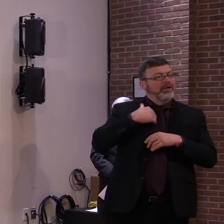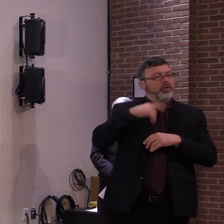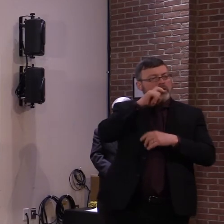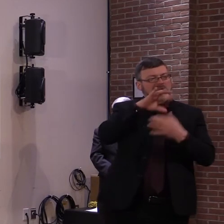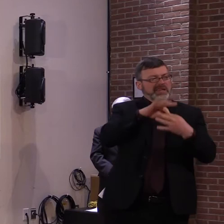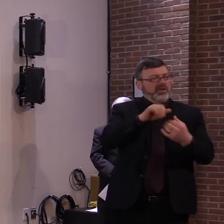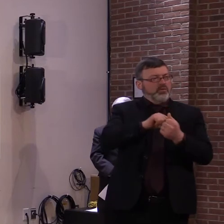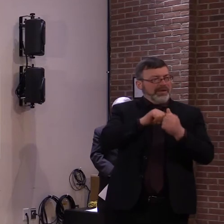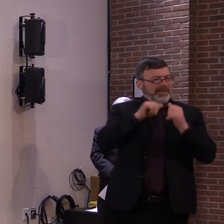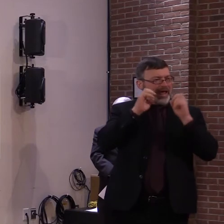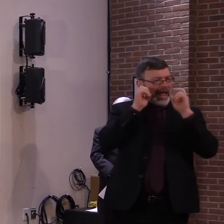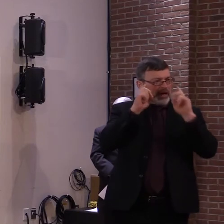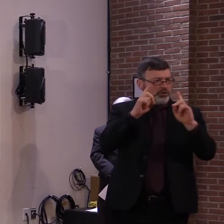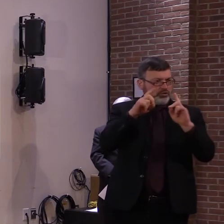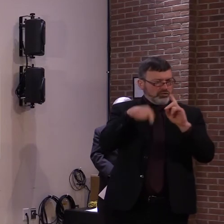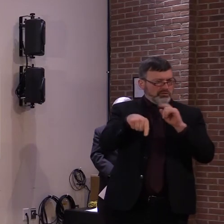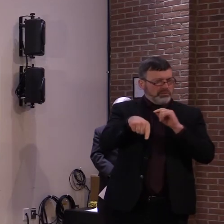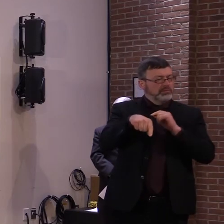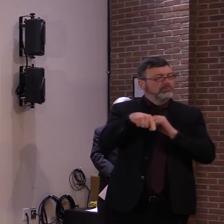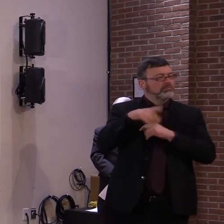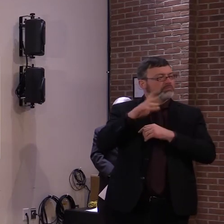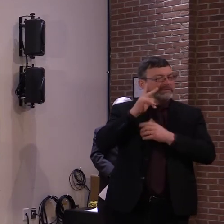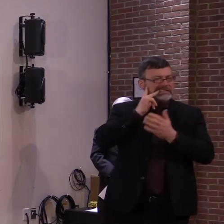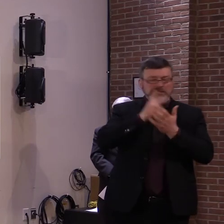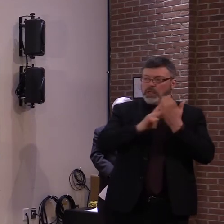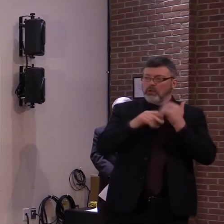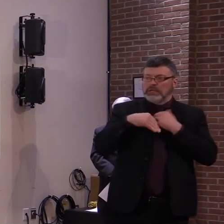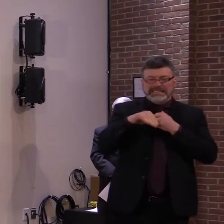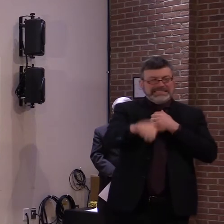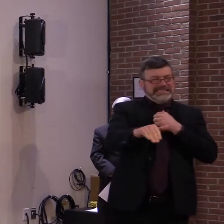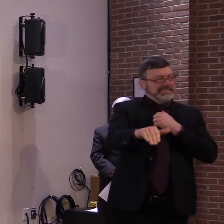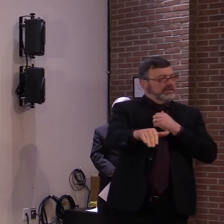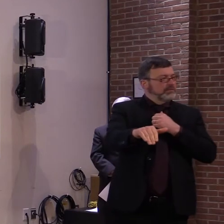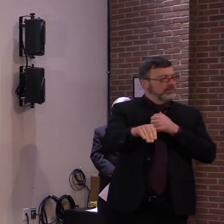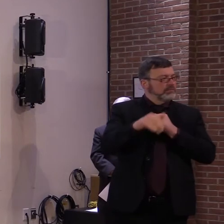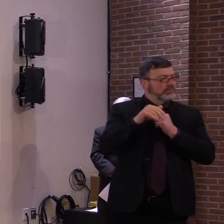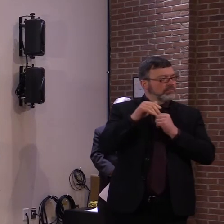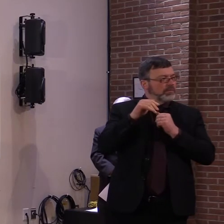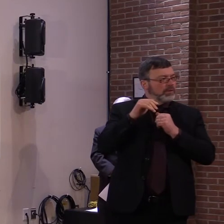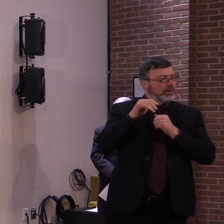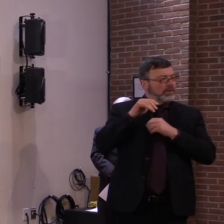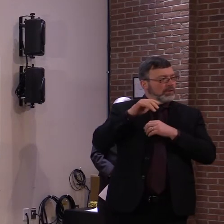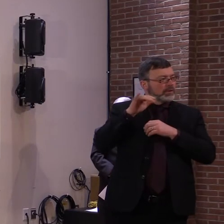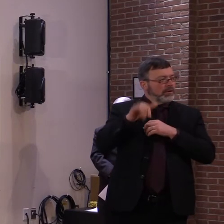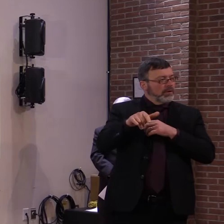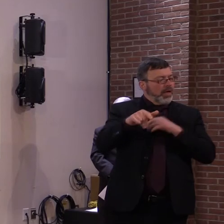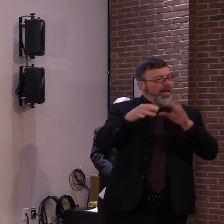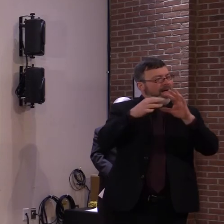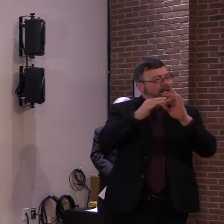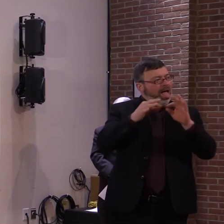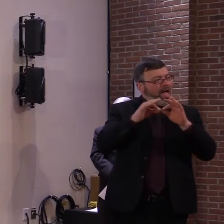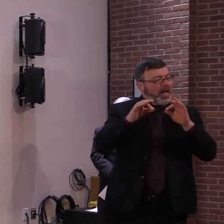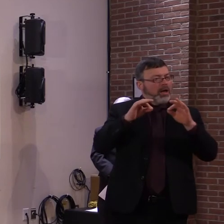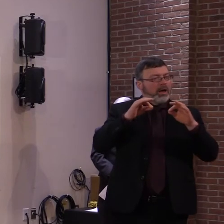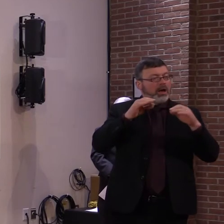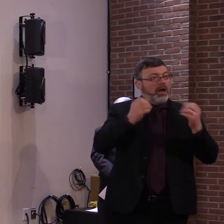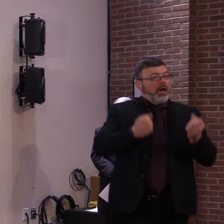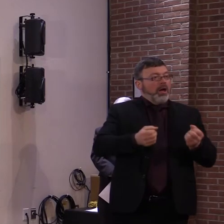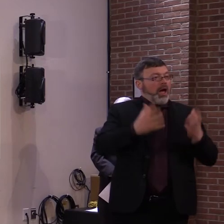Secretary French, when you were talking about the percentage of the students in the different grade levels, um, attending in person right now.